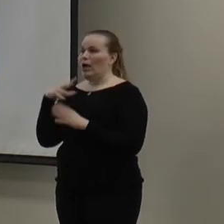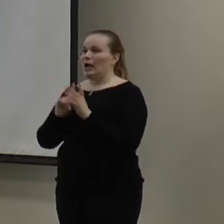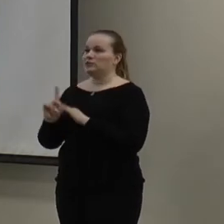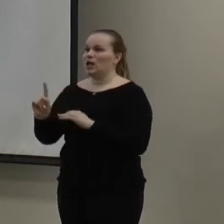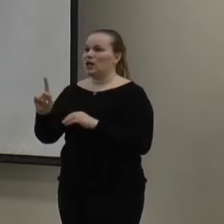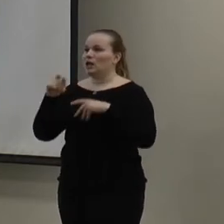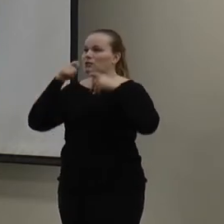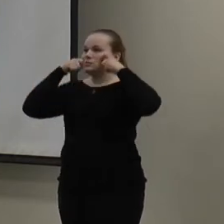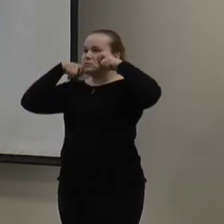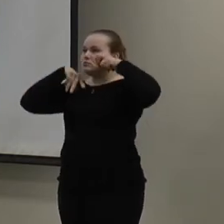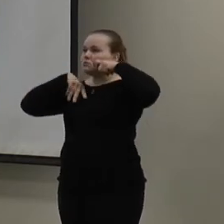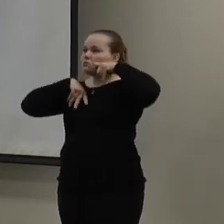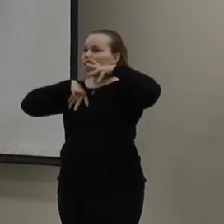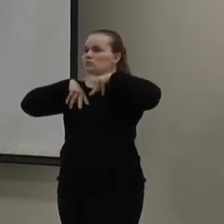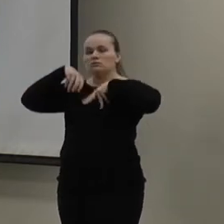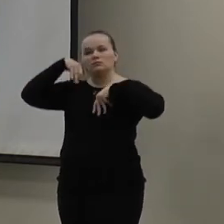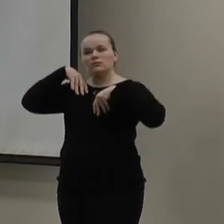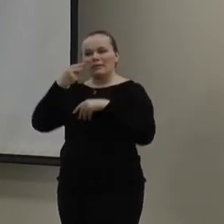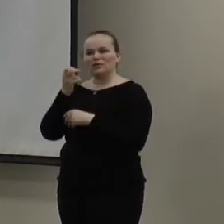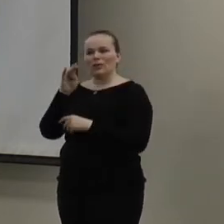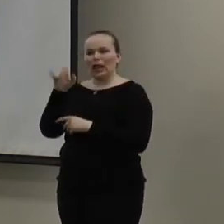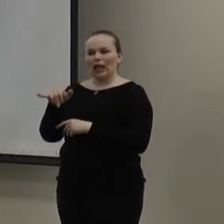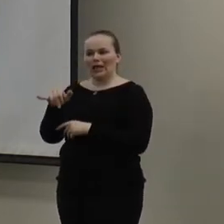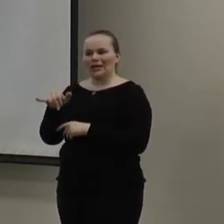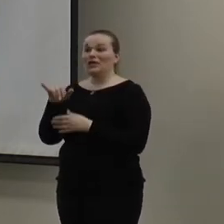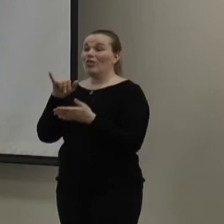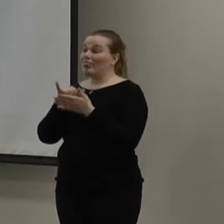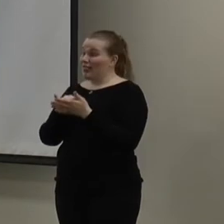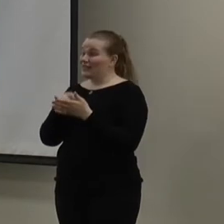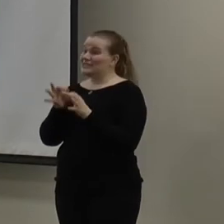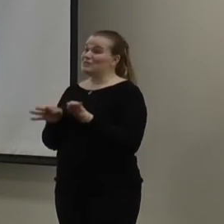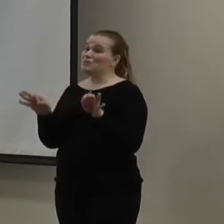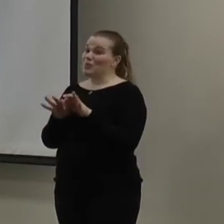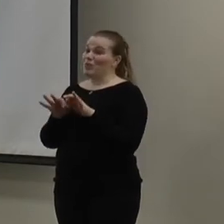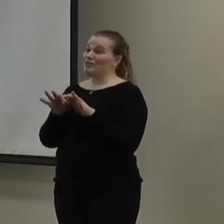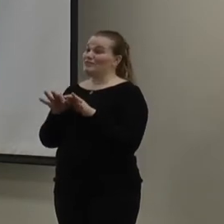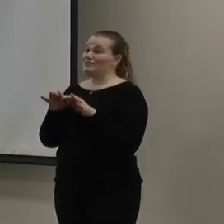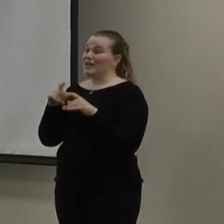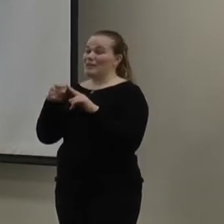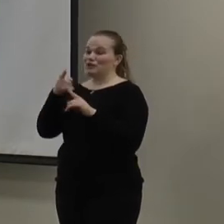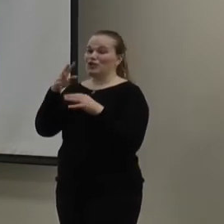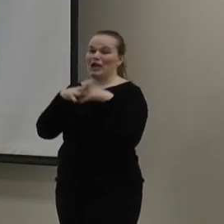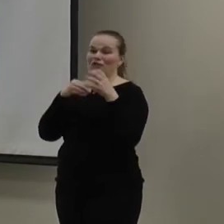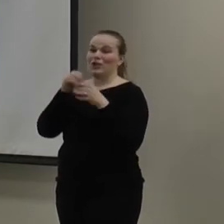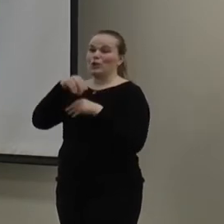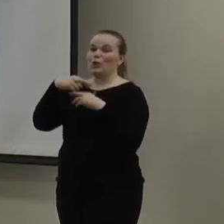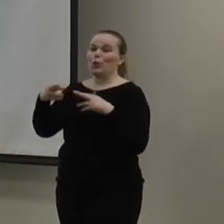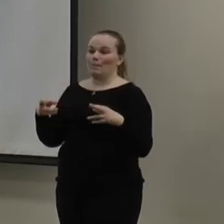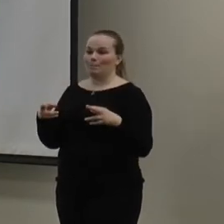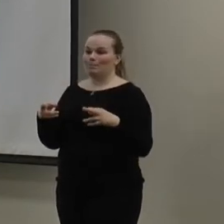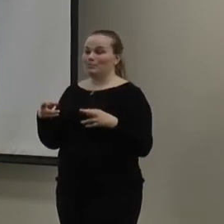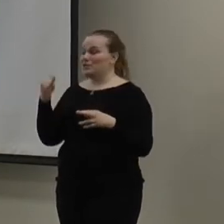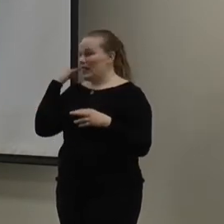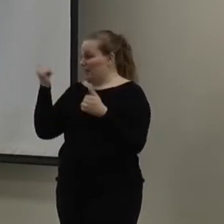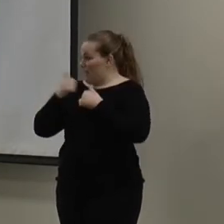and you start dripping because it's so humid. So, humidity actually plays a large part in the comfort of a room. And so,